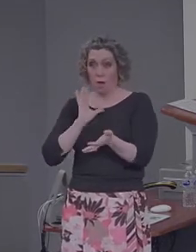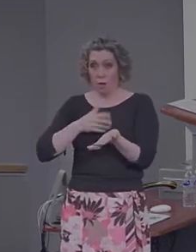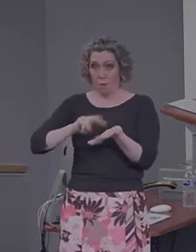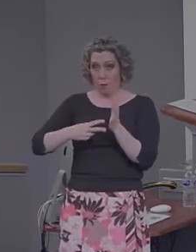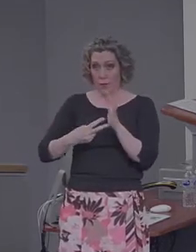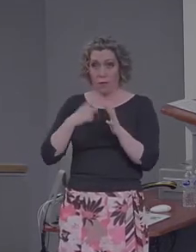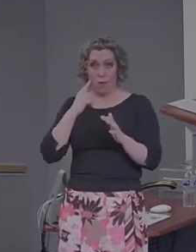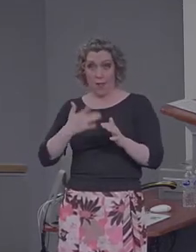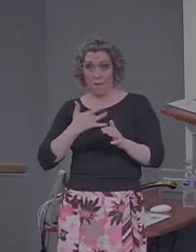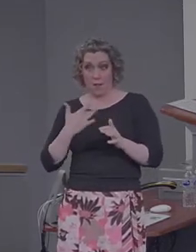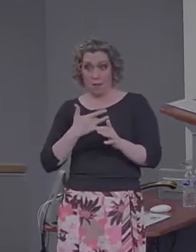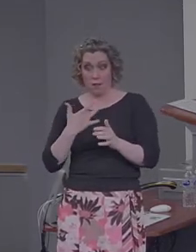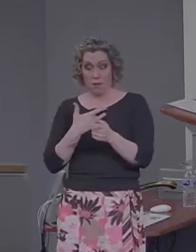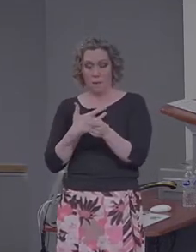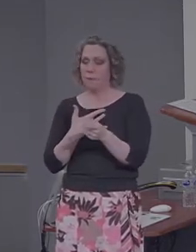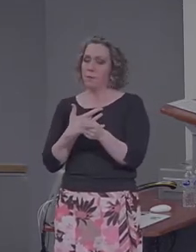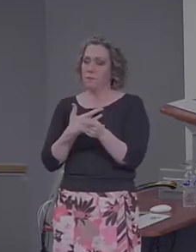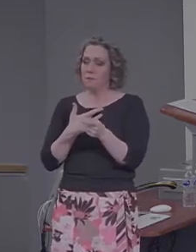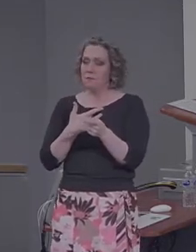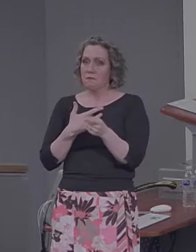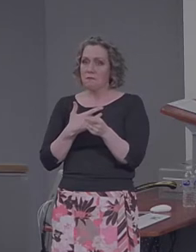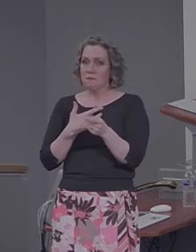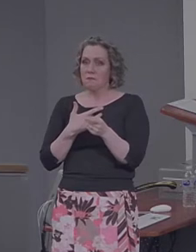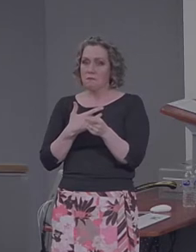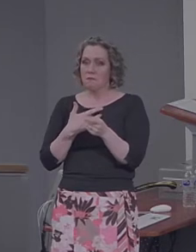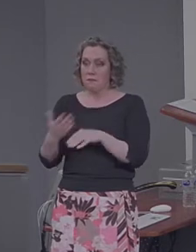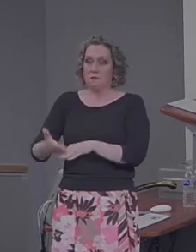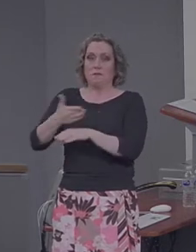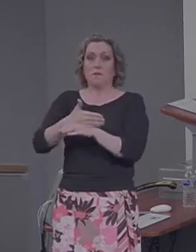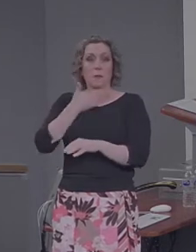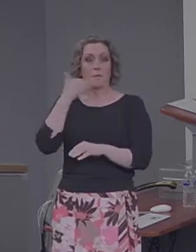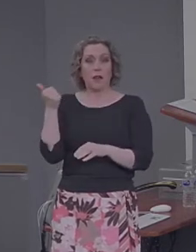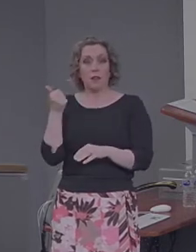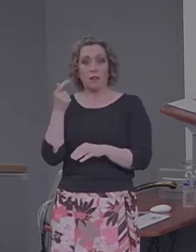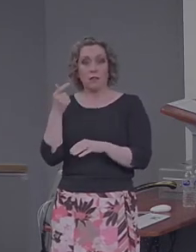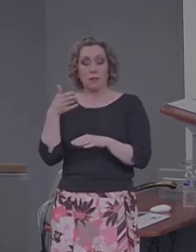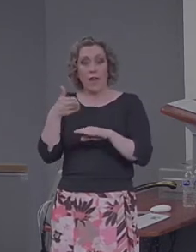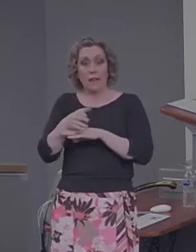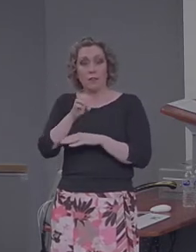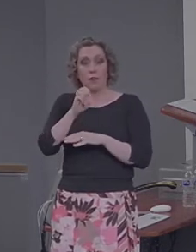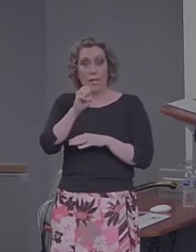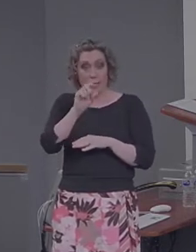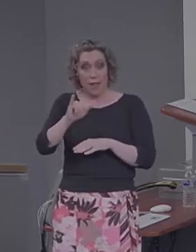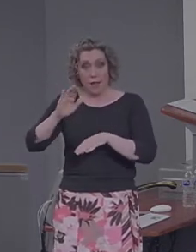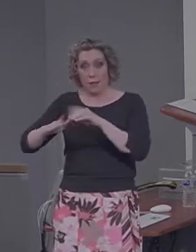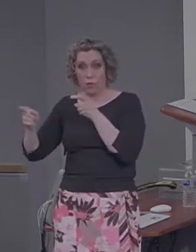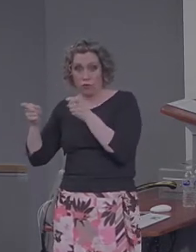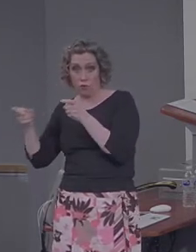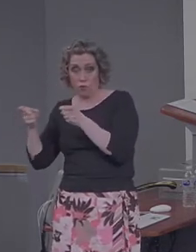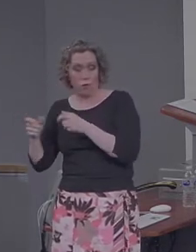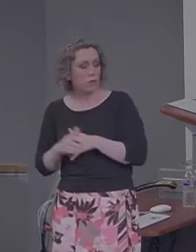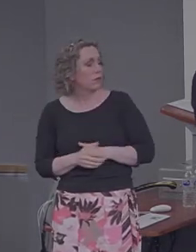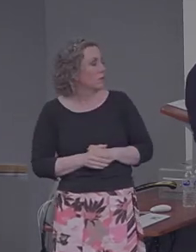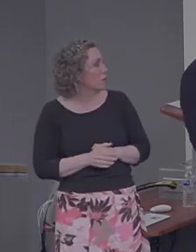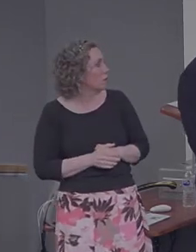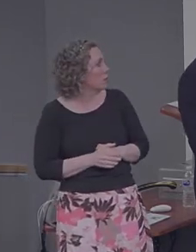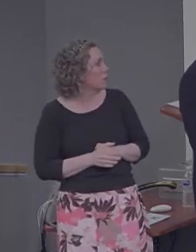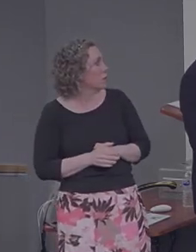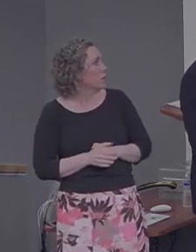even better after they've just had the specificity versus the control induction? So let's look at